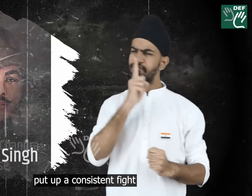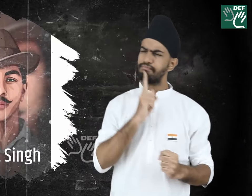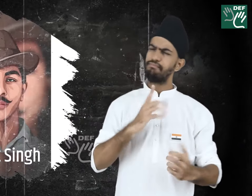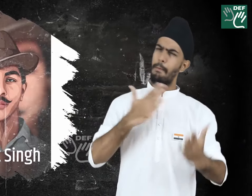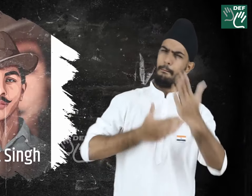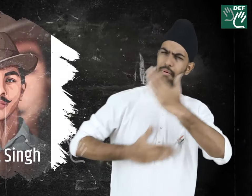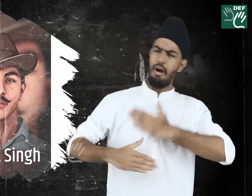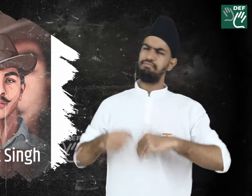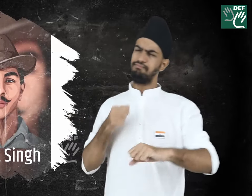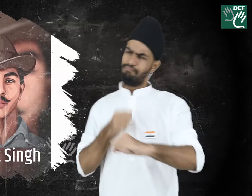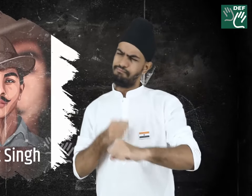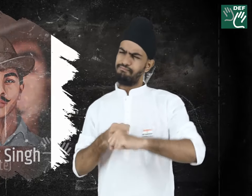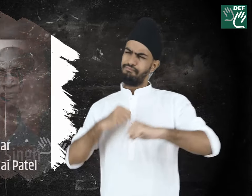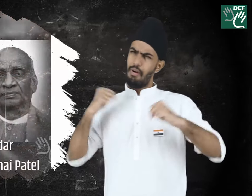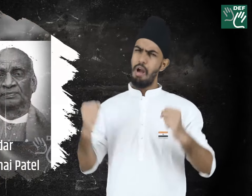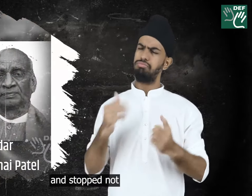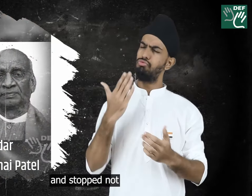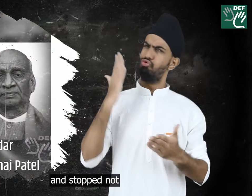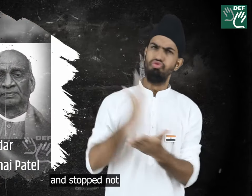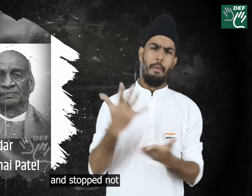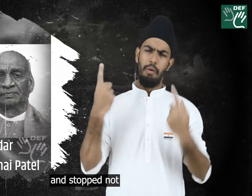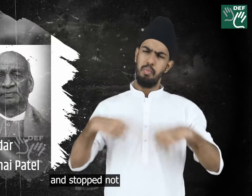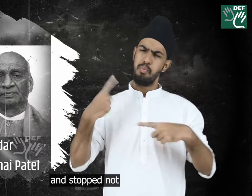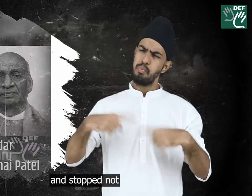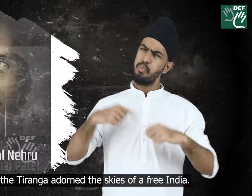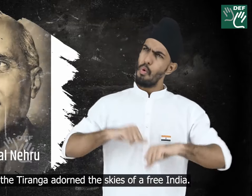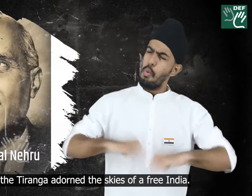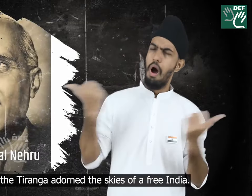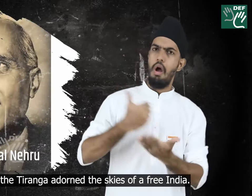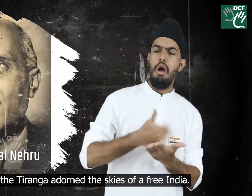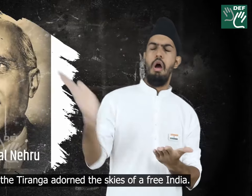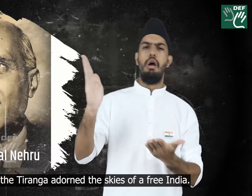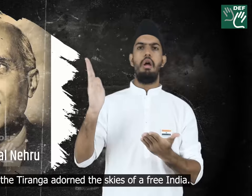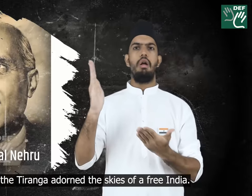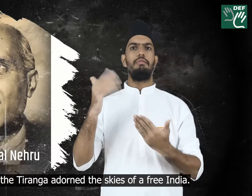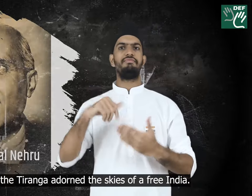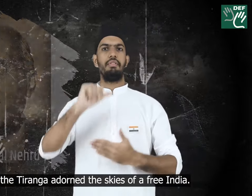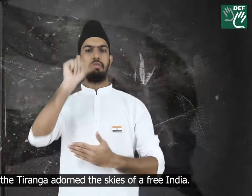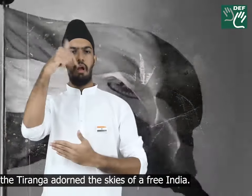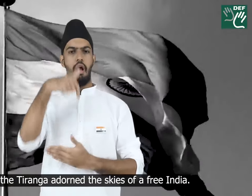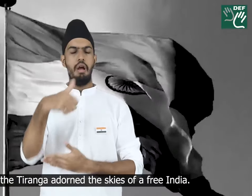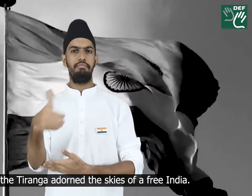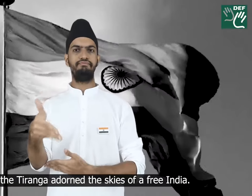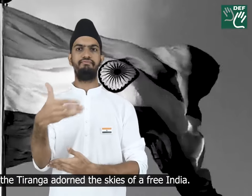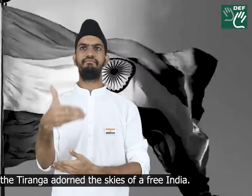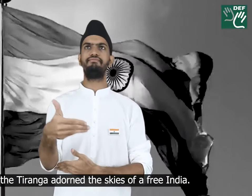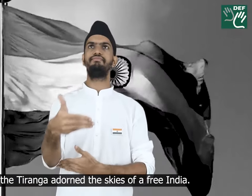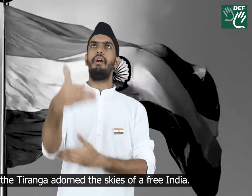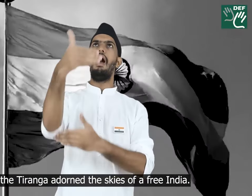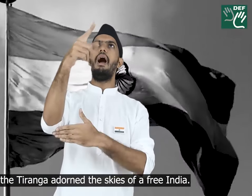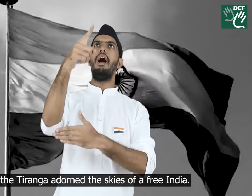and stopped not until the Tiranga adorn the skies of a free India.